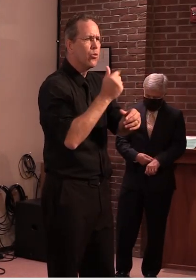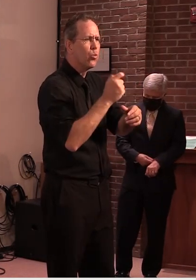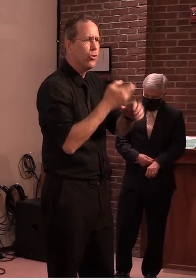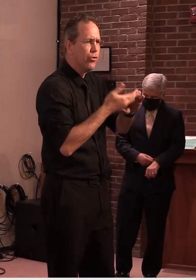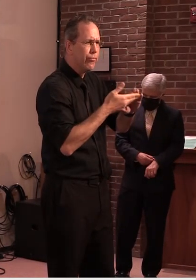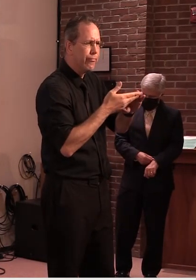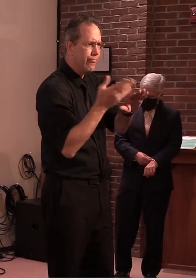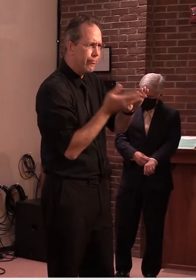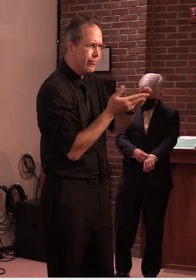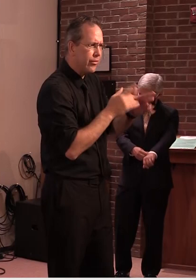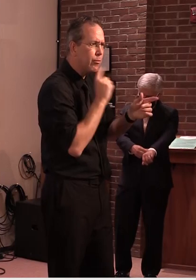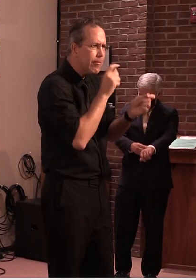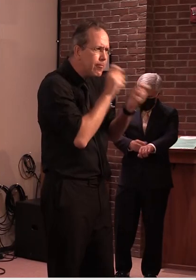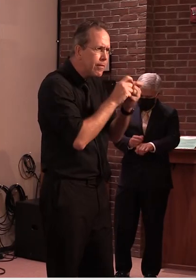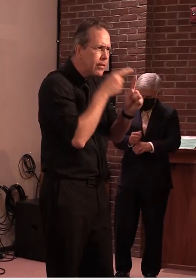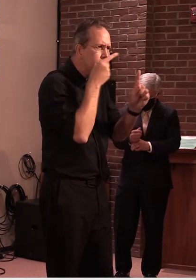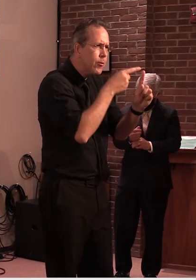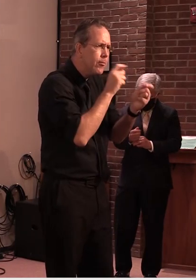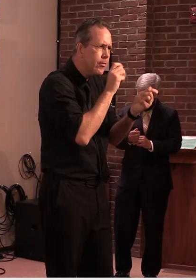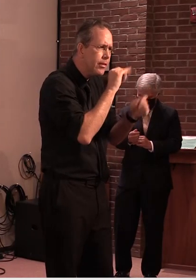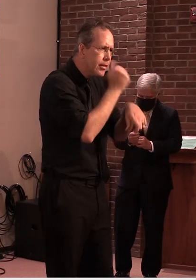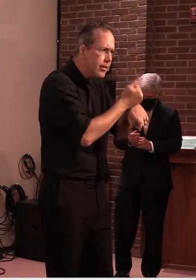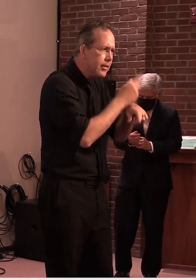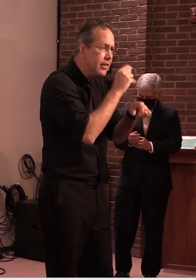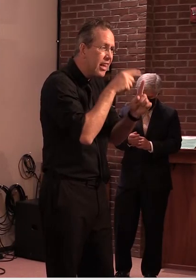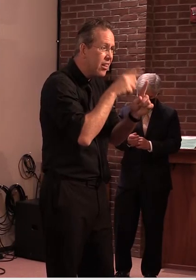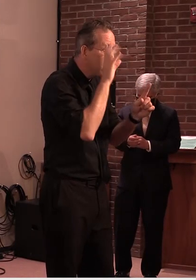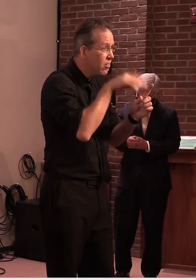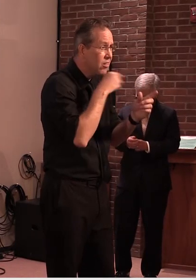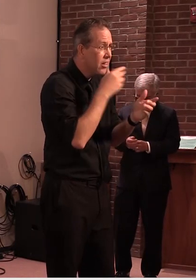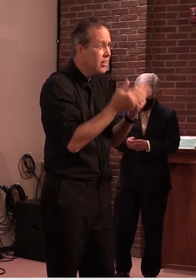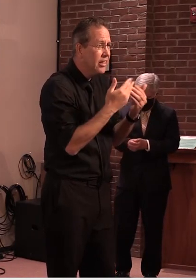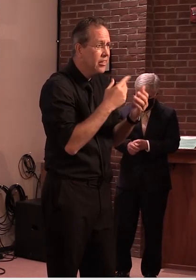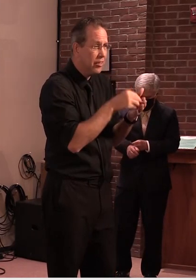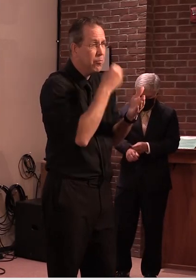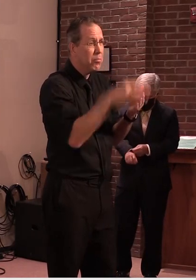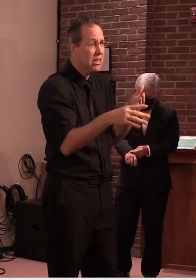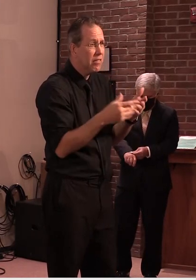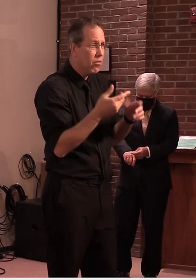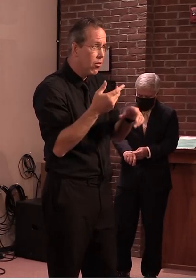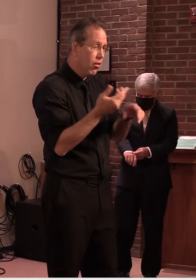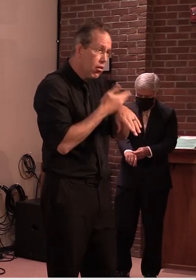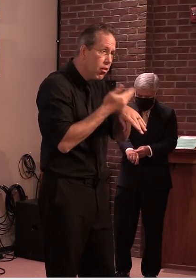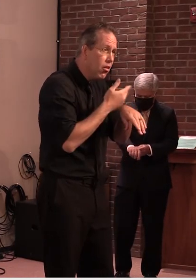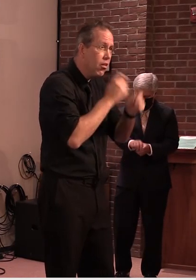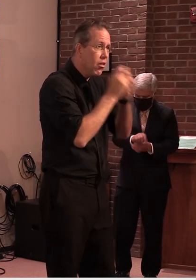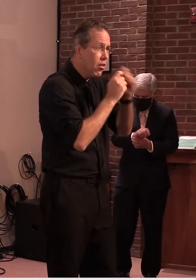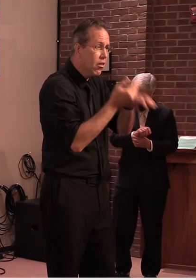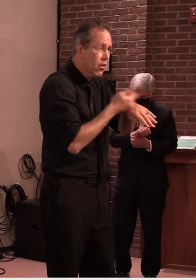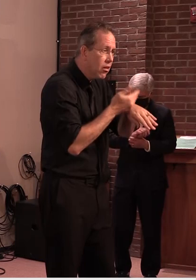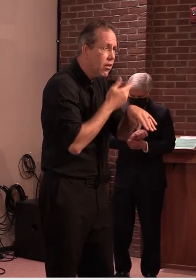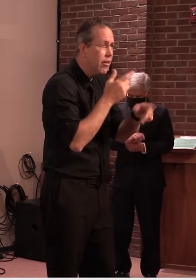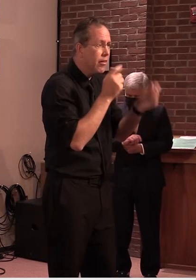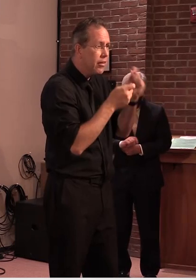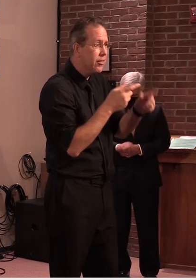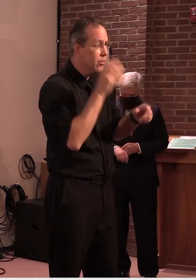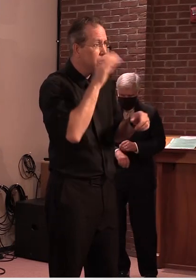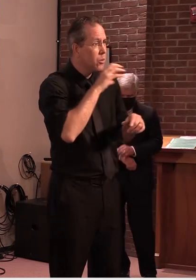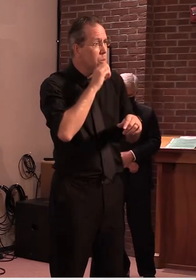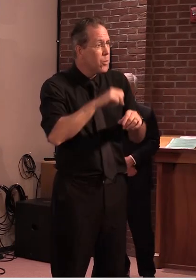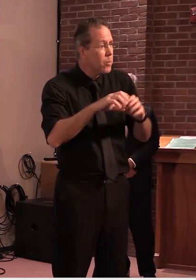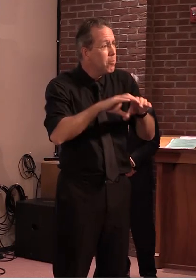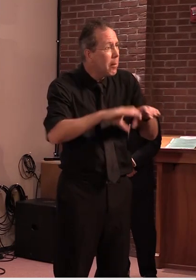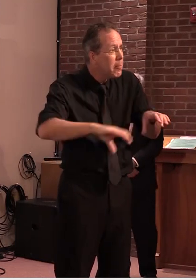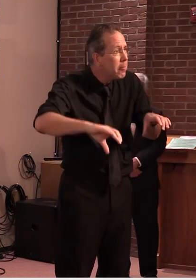challenging uh infrastructure projects to implement these corrections as you might imagine these are pipes that lay under not only roadways